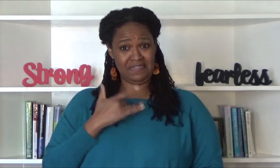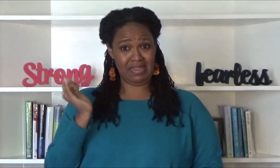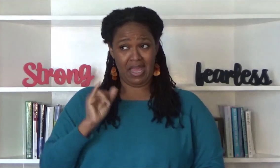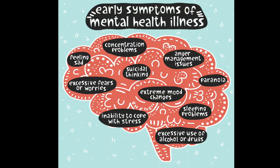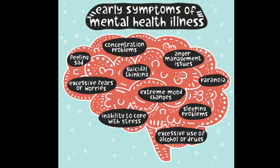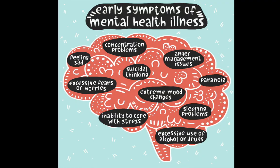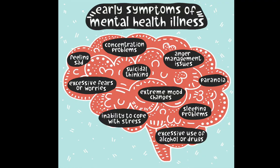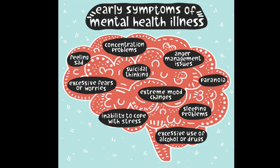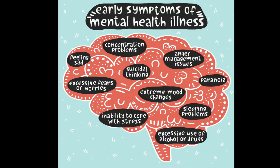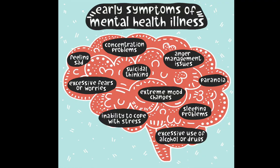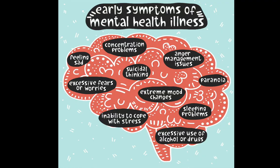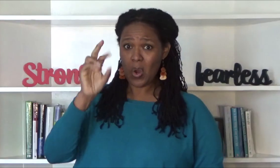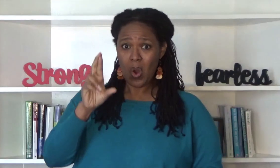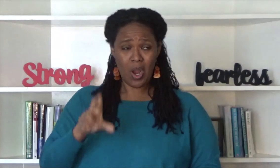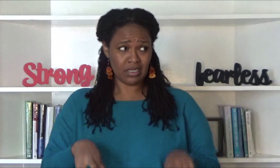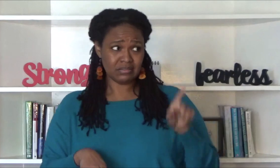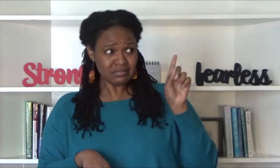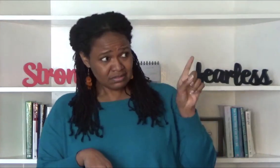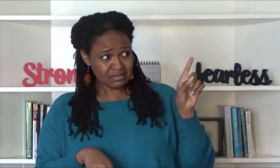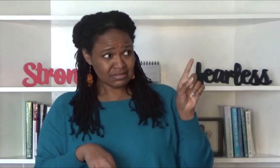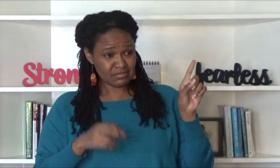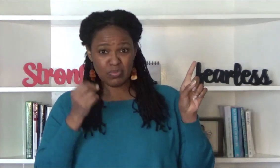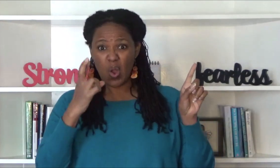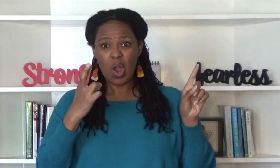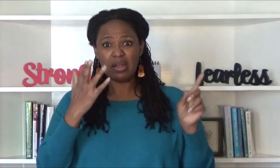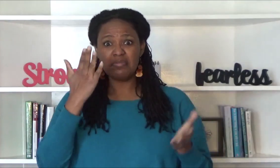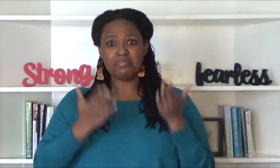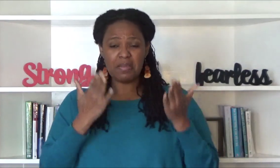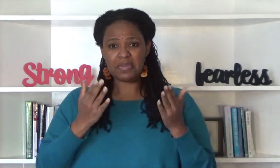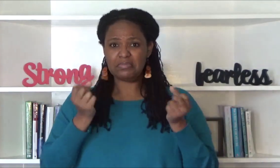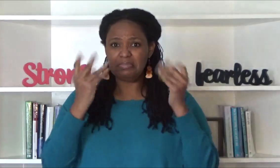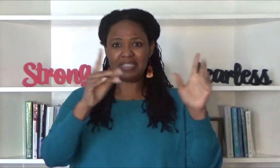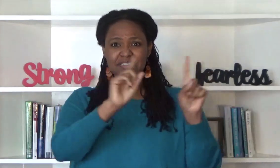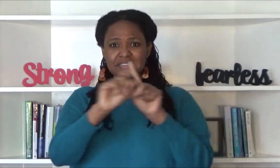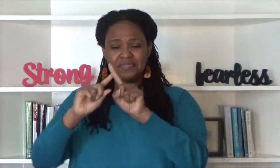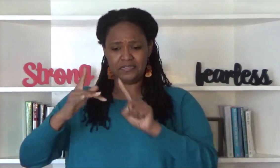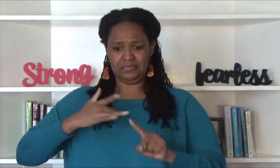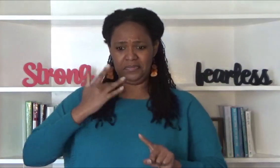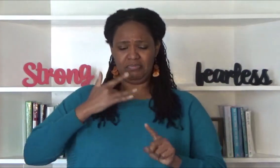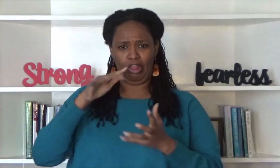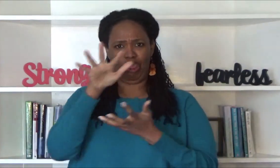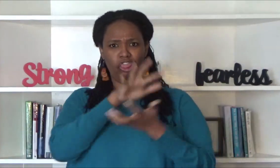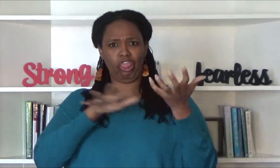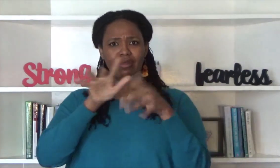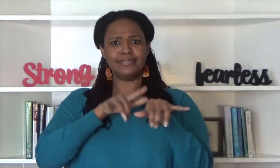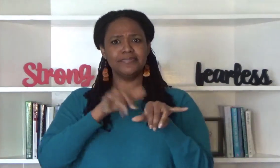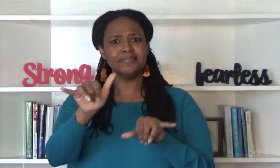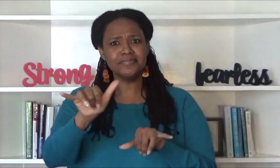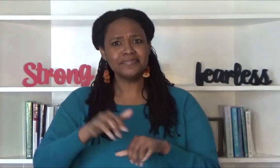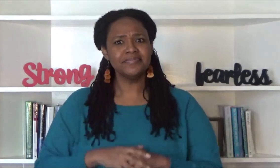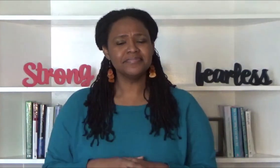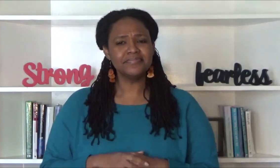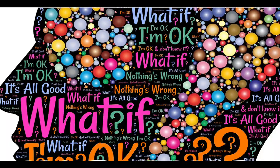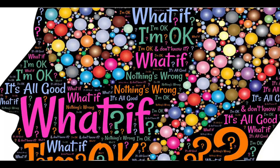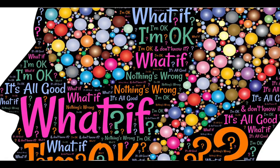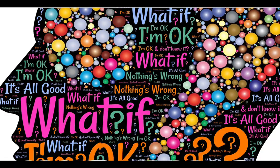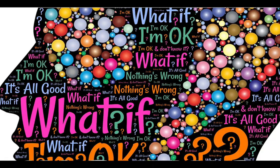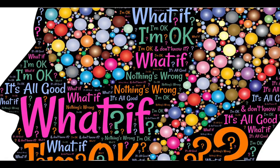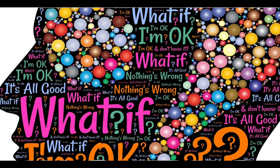this or perhaps we feel a lot of emotions all at the same time did